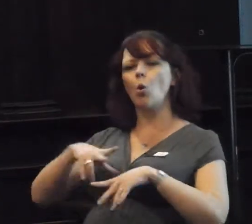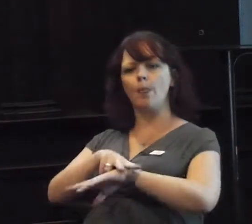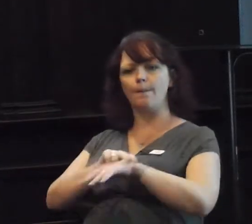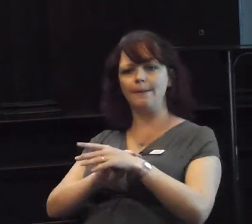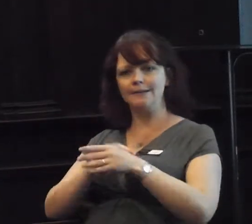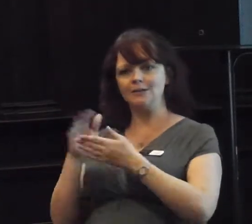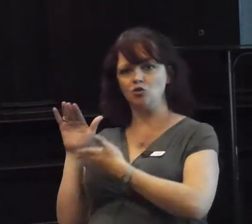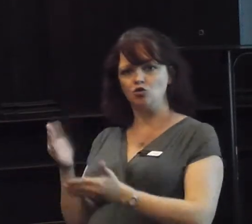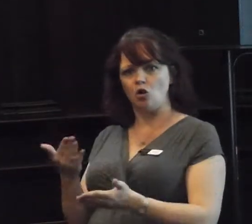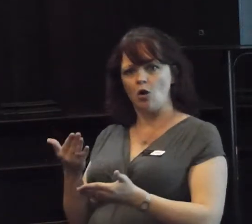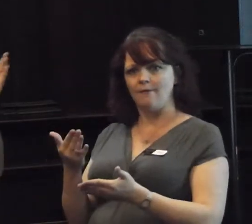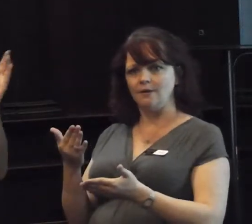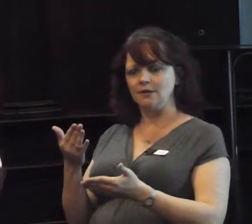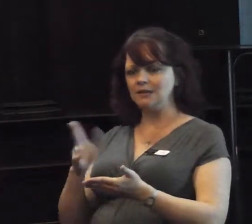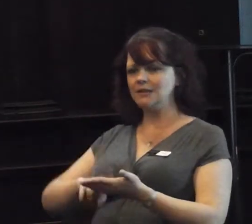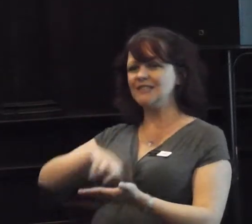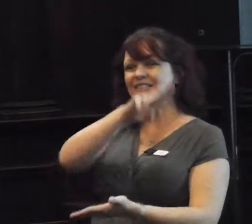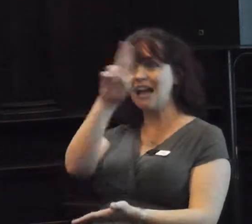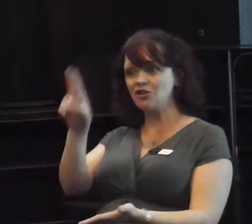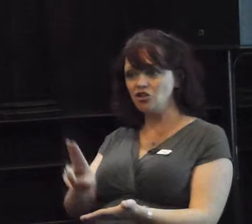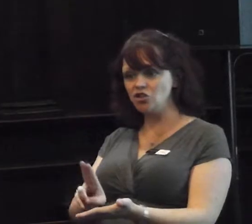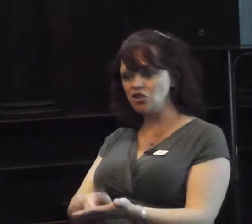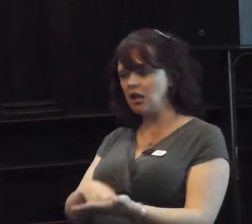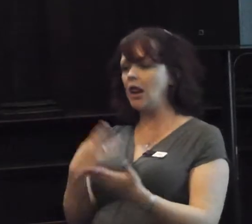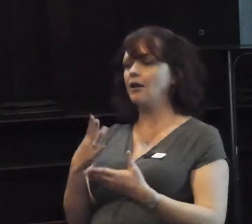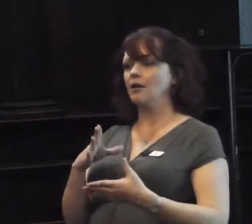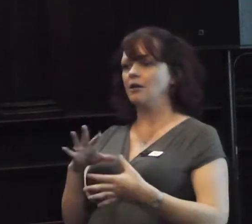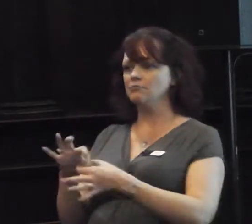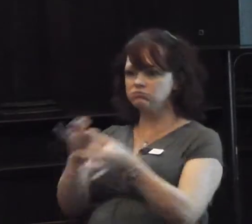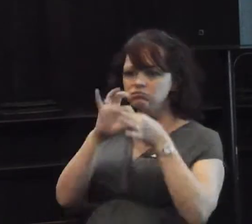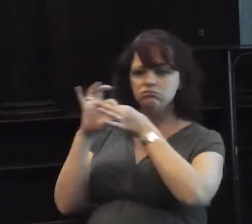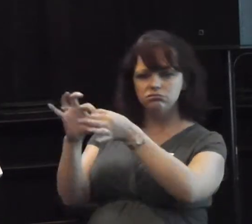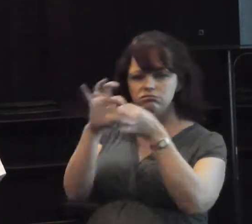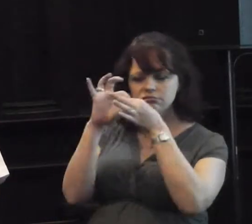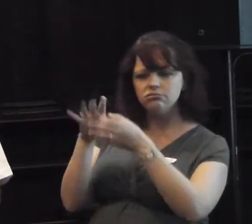nationally around tools and events like we have today.